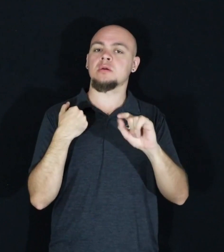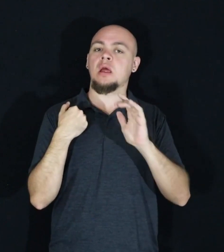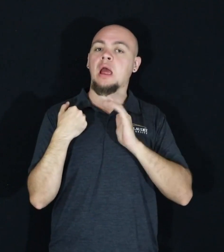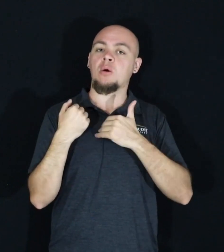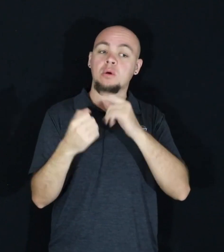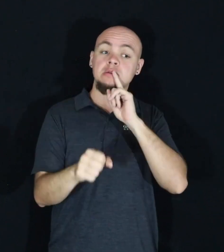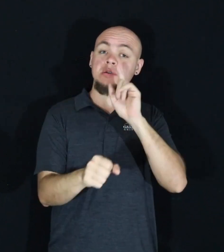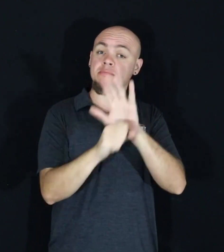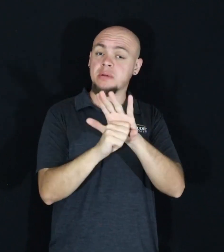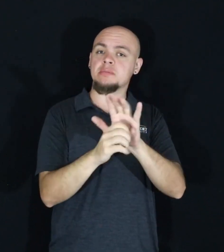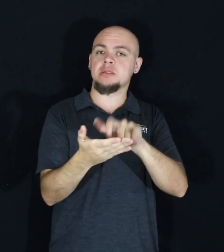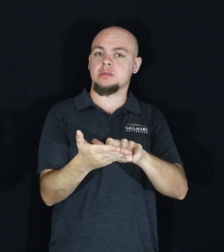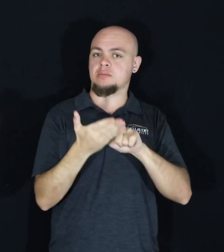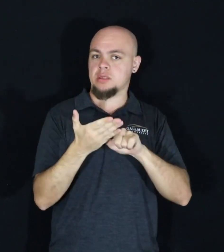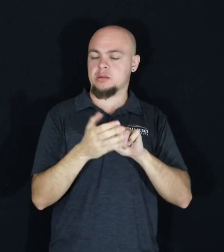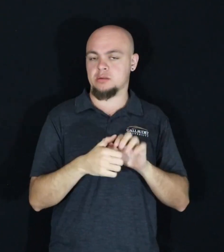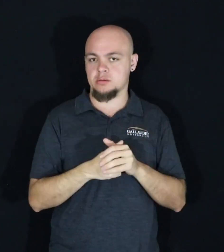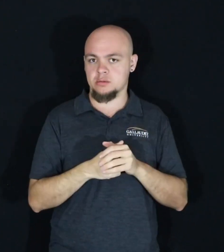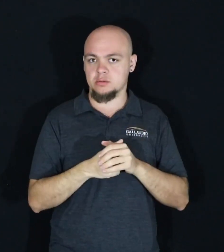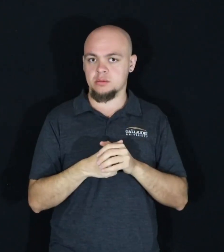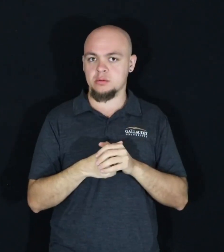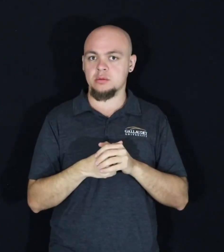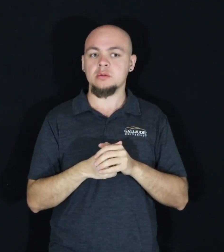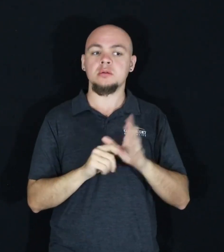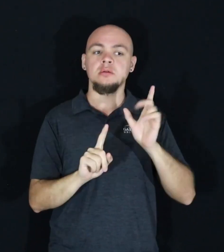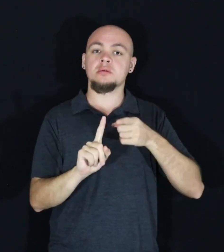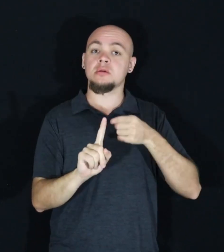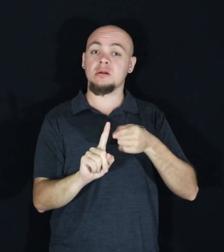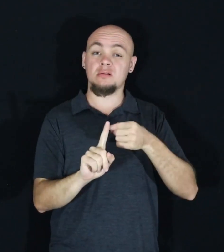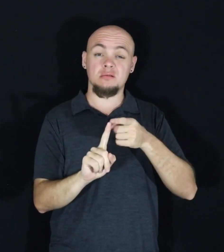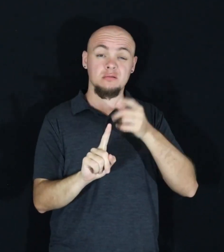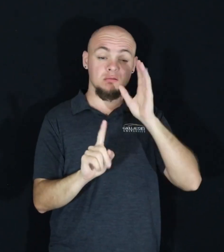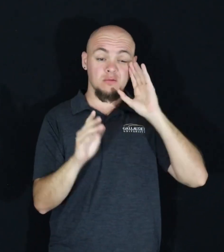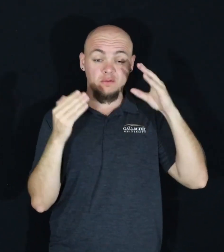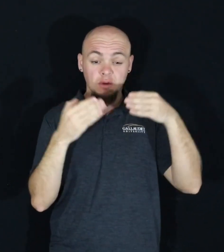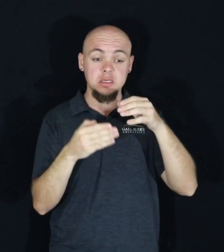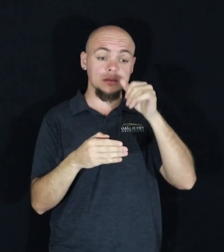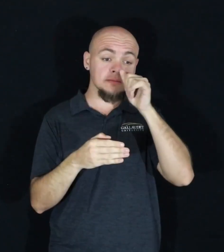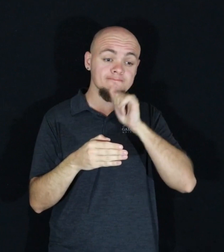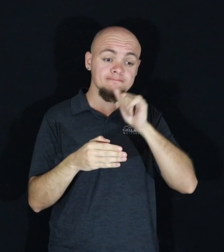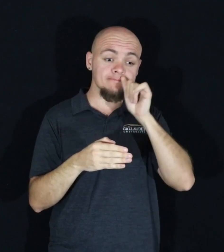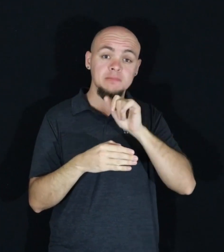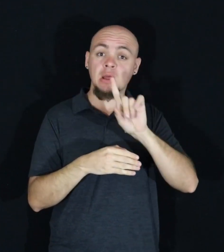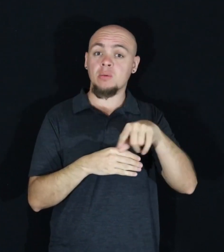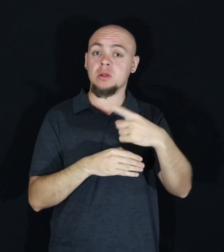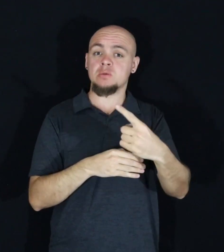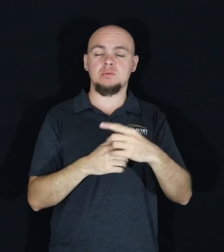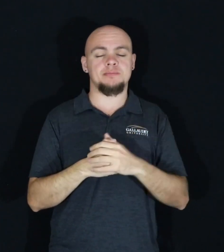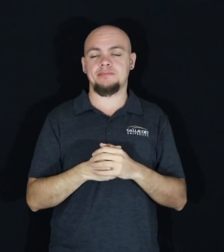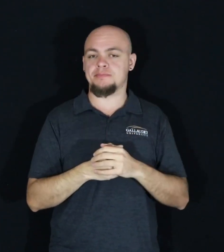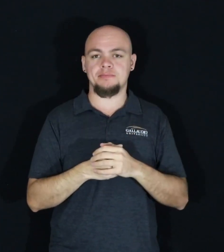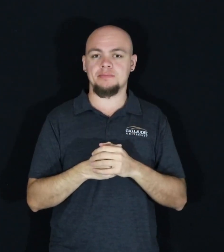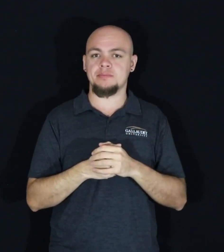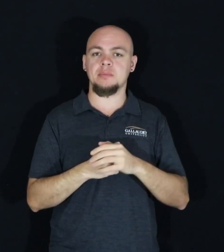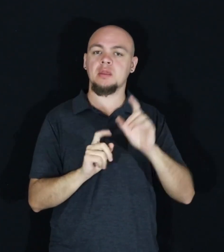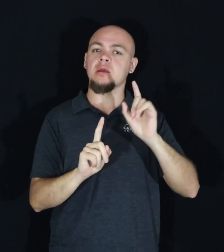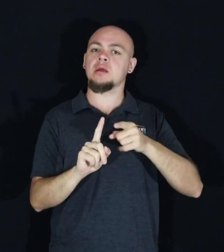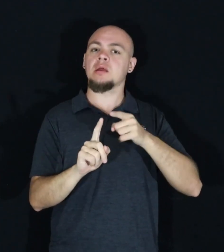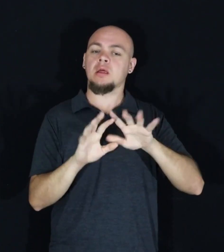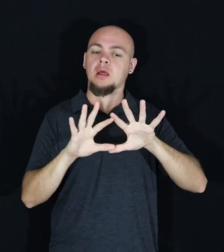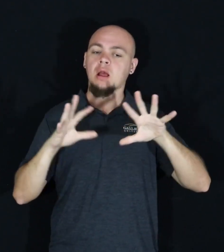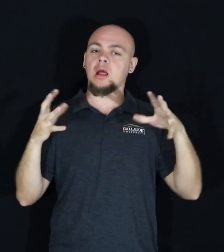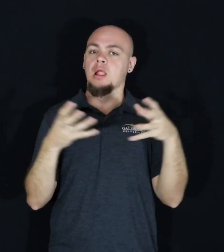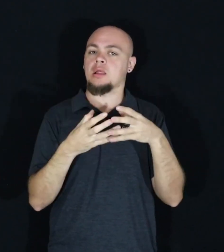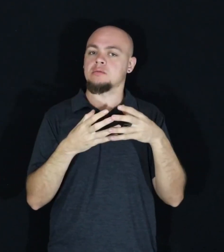commitment. It's not just about tolerance. Okay? It's about collectively